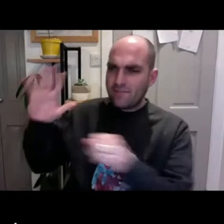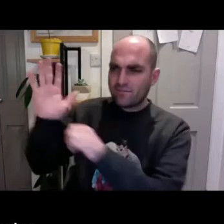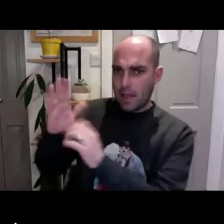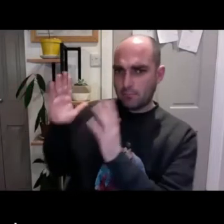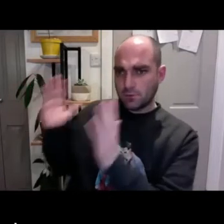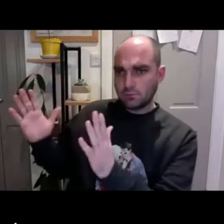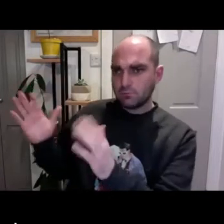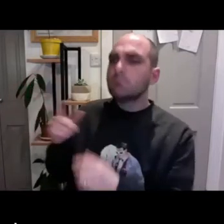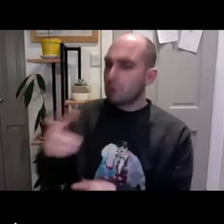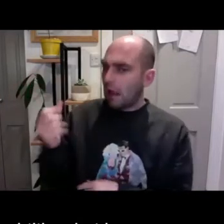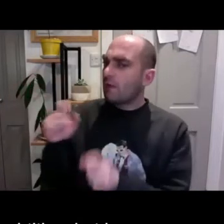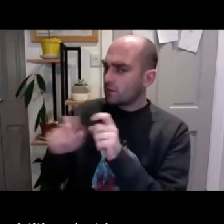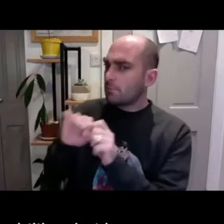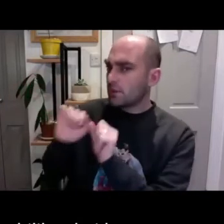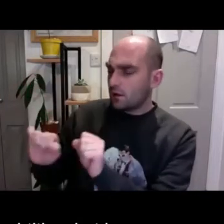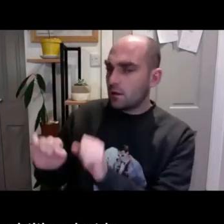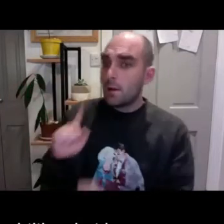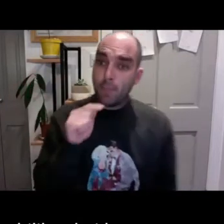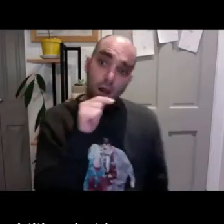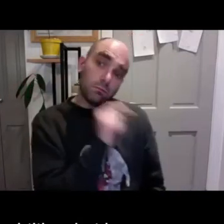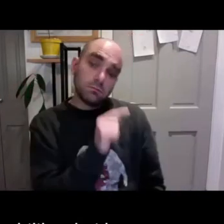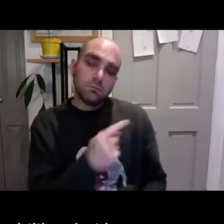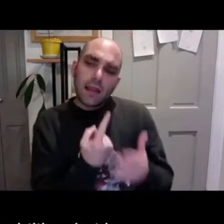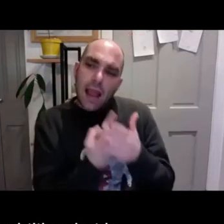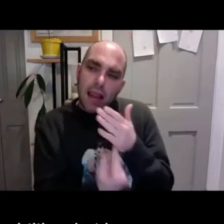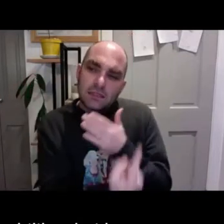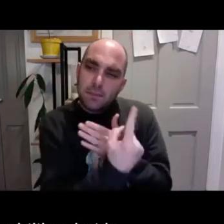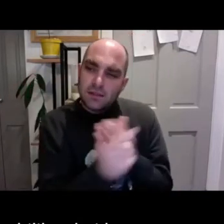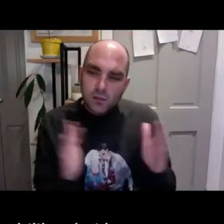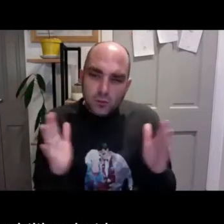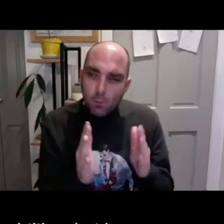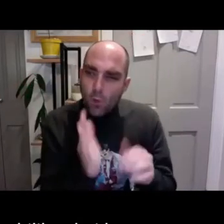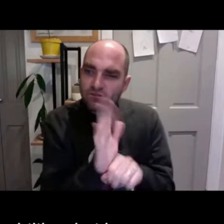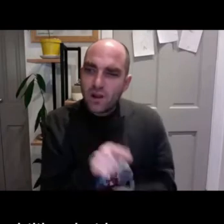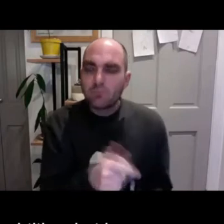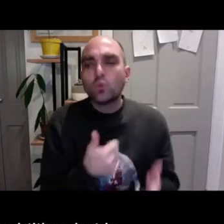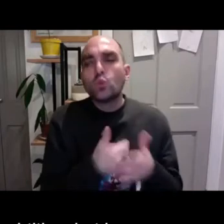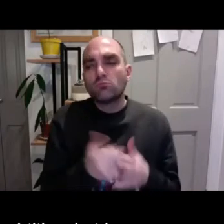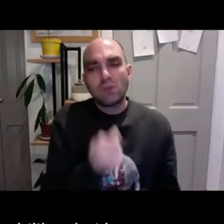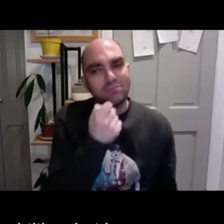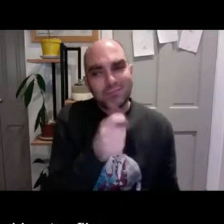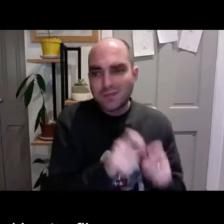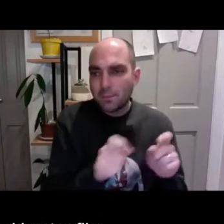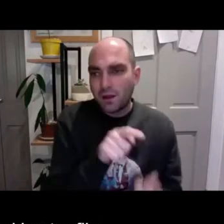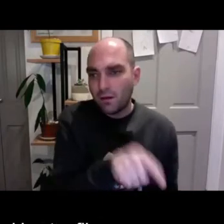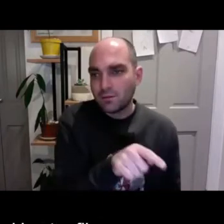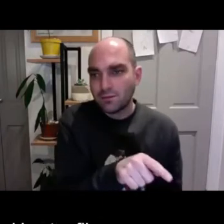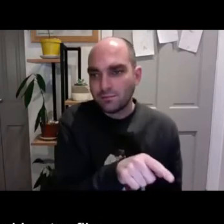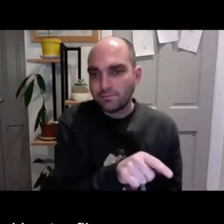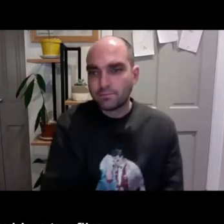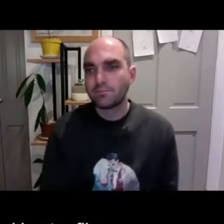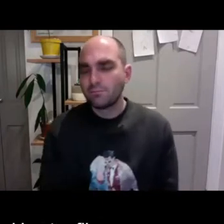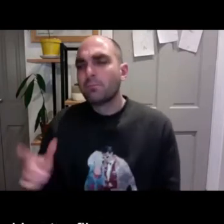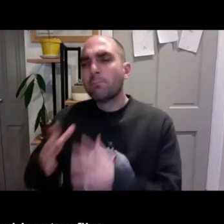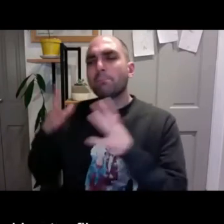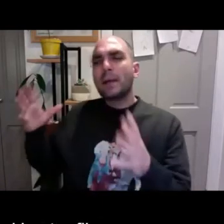You know, when you've got big blockbuster films, they can have their own subtitles. But in the independent films, they rarely